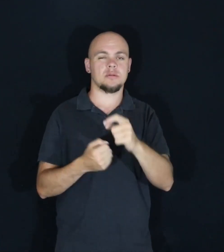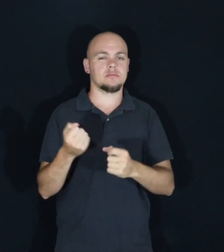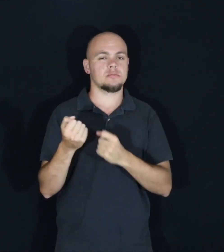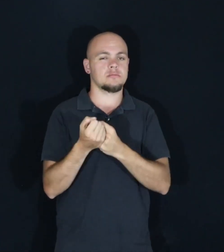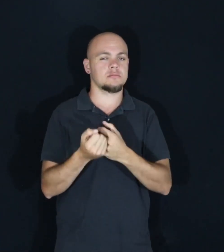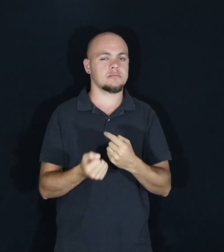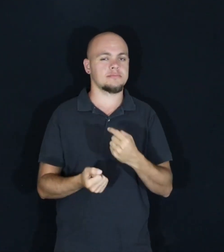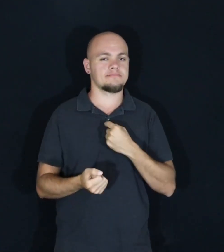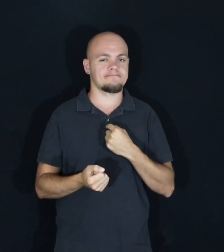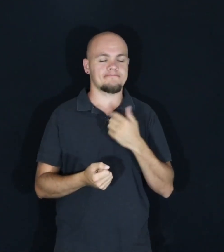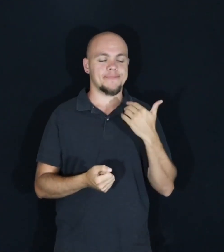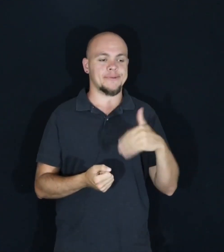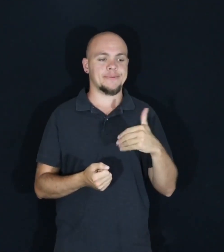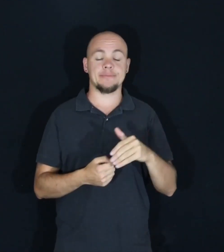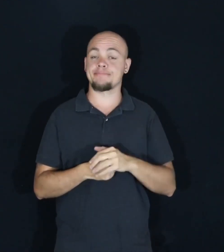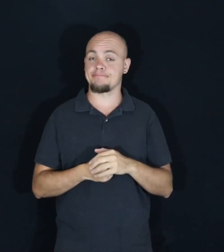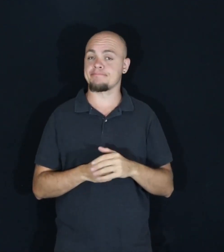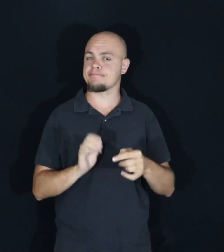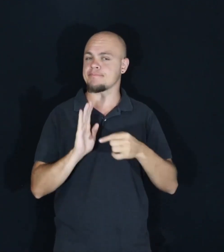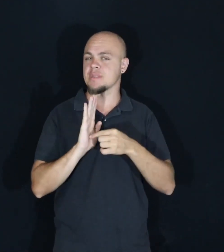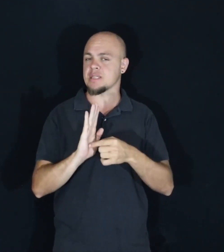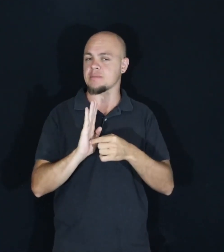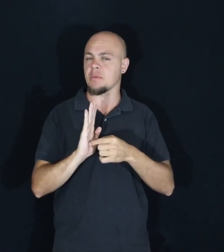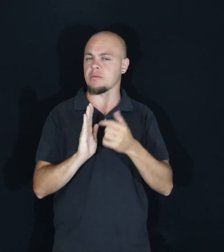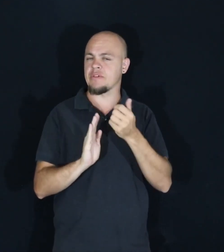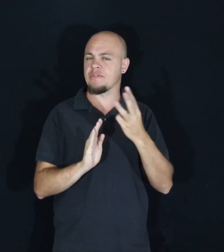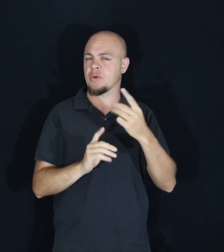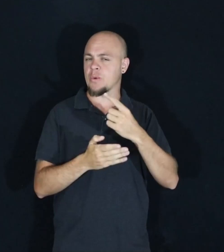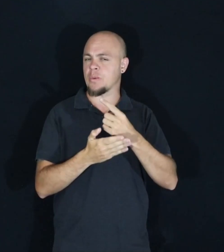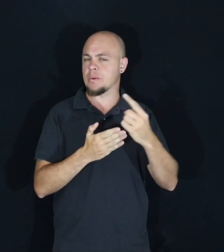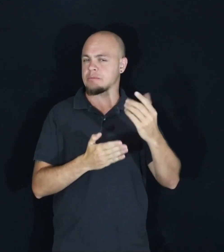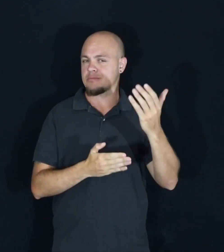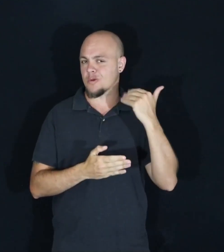provide. And I got an example of that a few weeks ago.